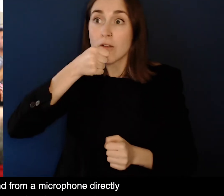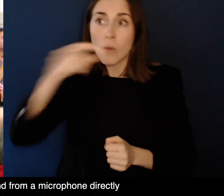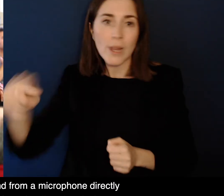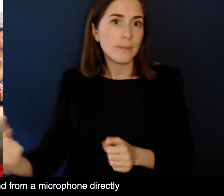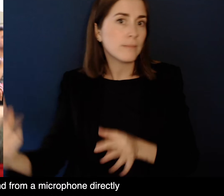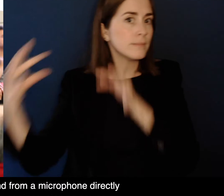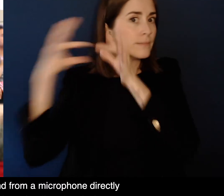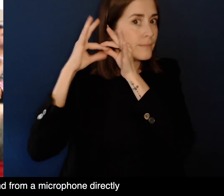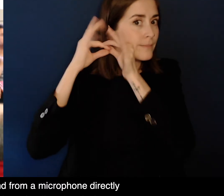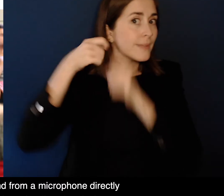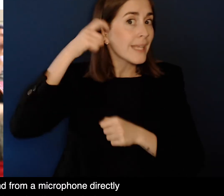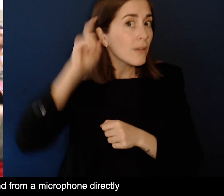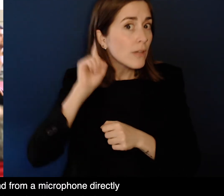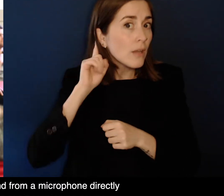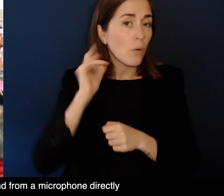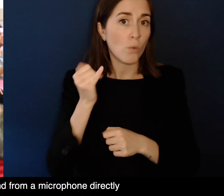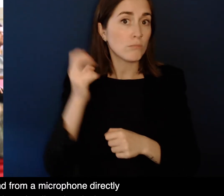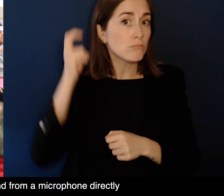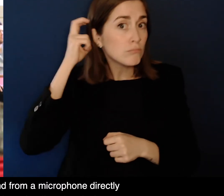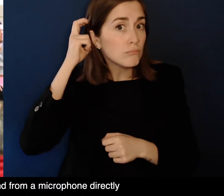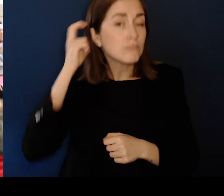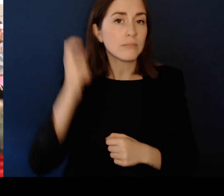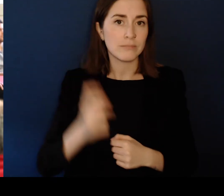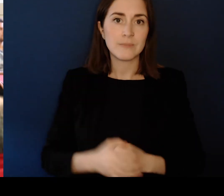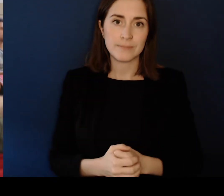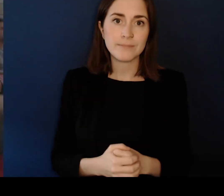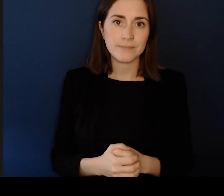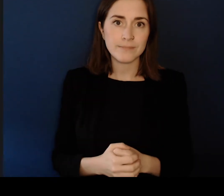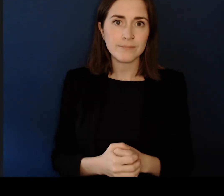microphone directly to a hearing aid or other listening device